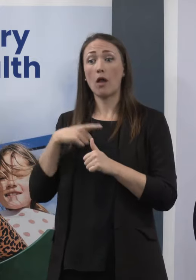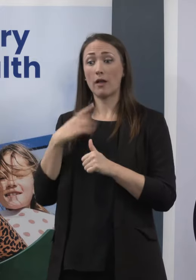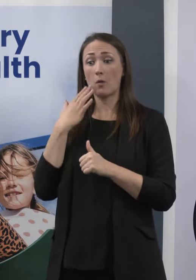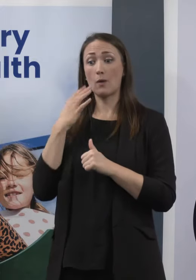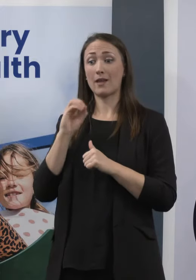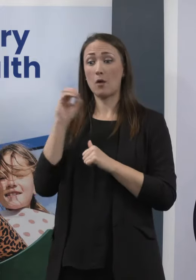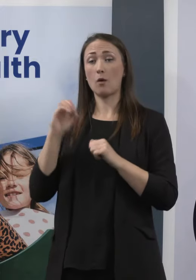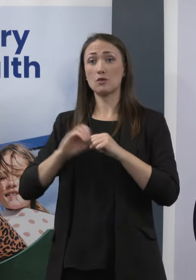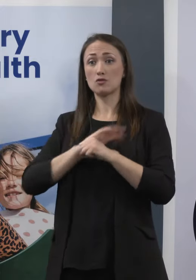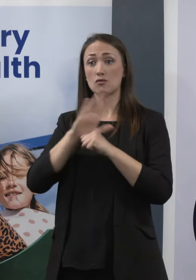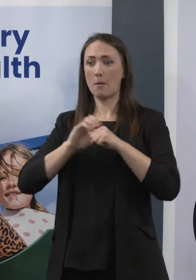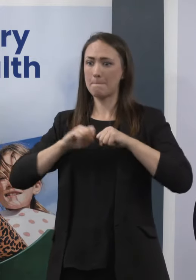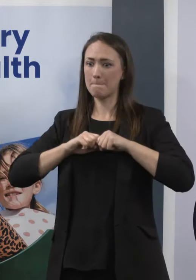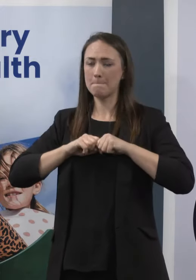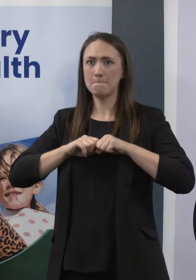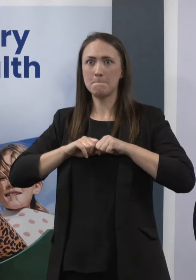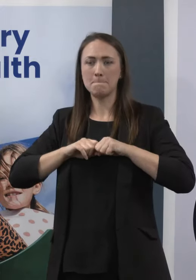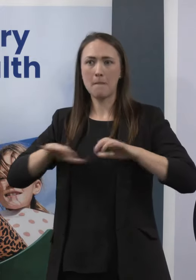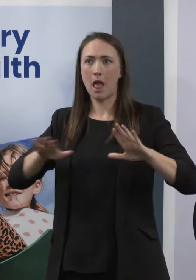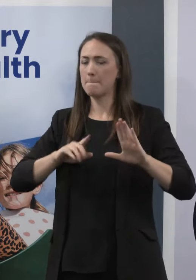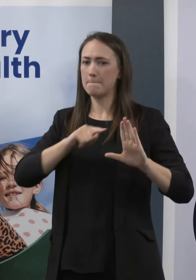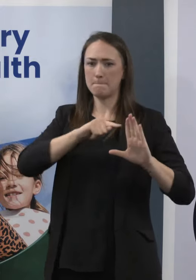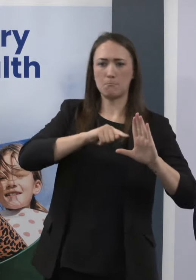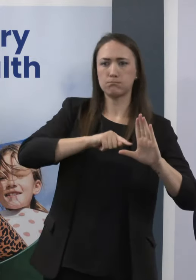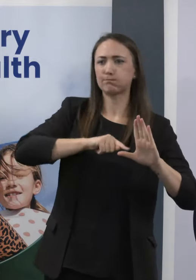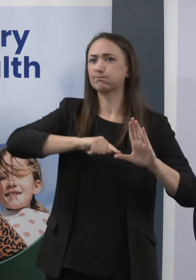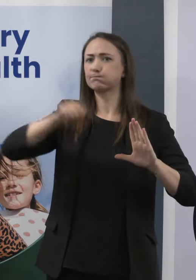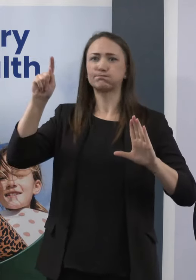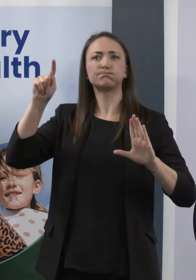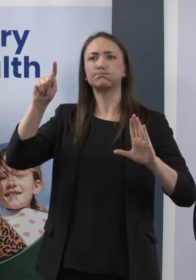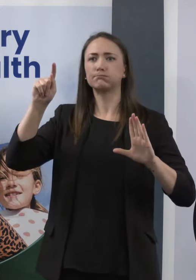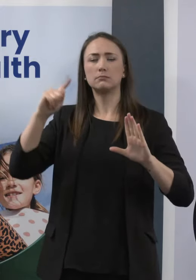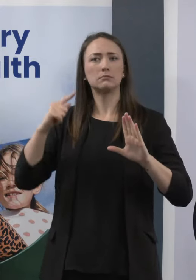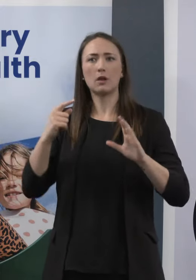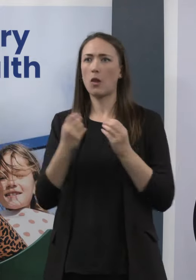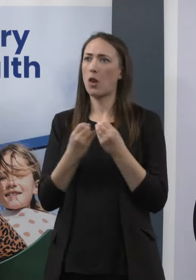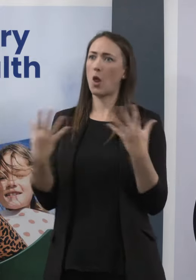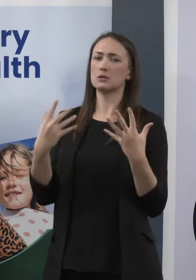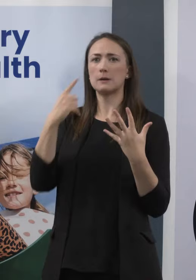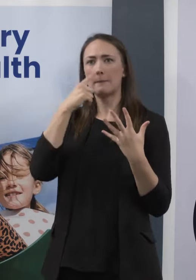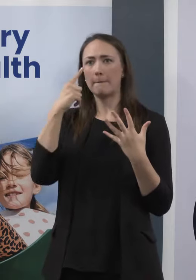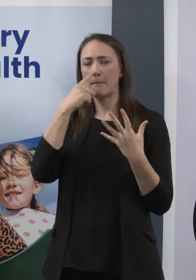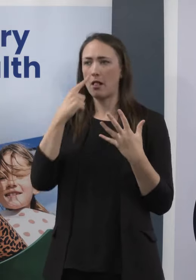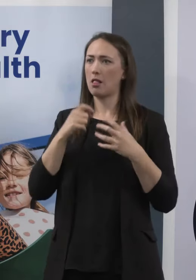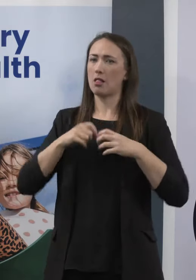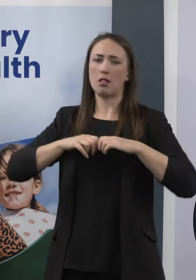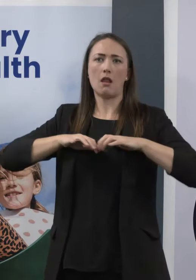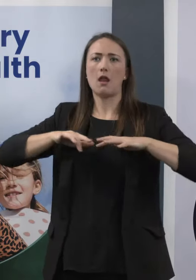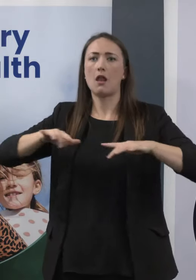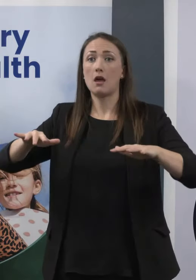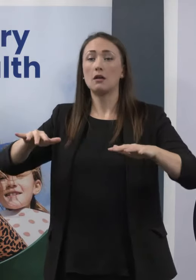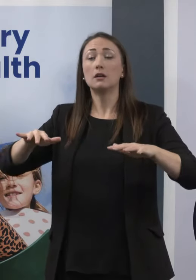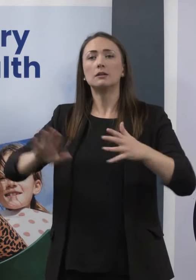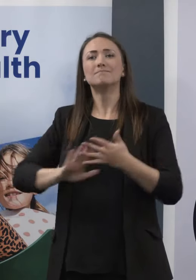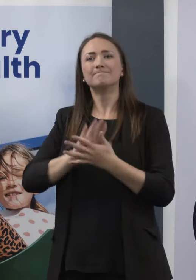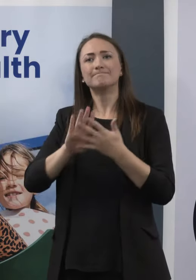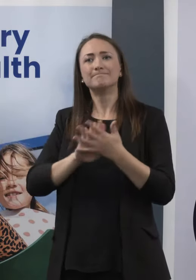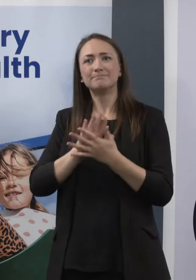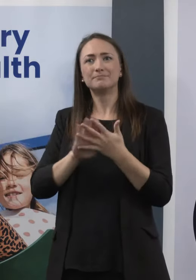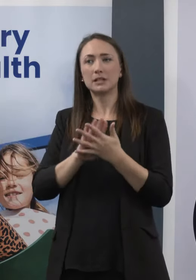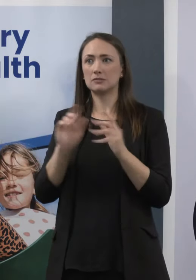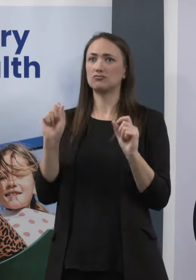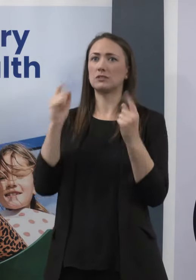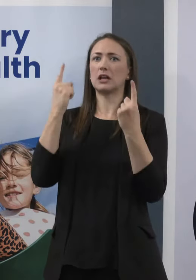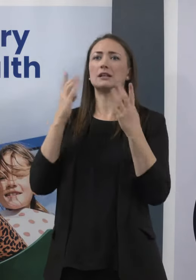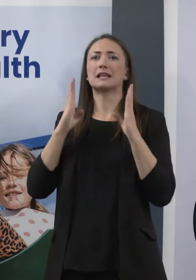outbreak, when the case numbers increased quickly as it took hold, we reached a point where we